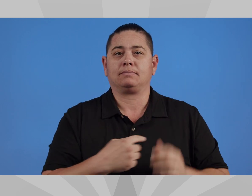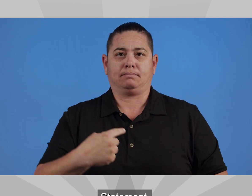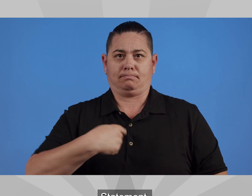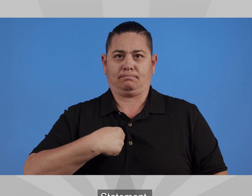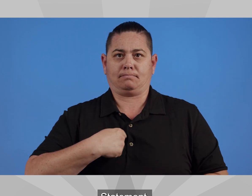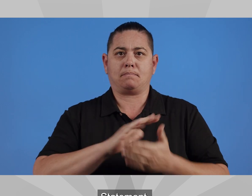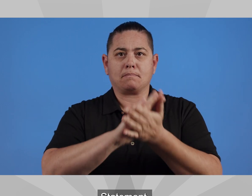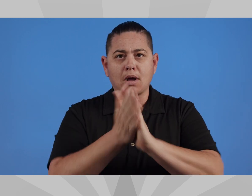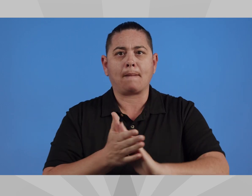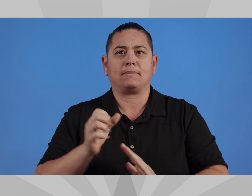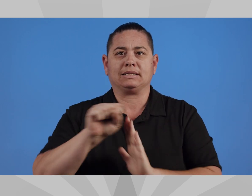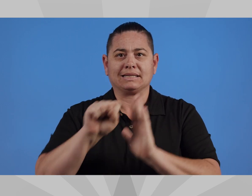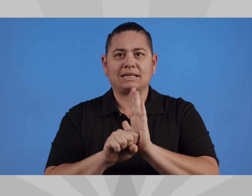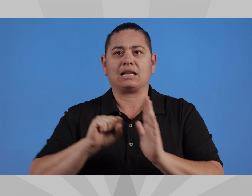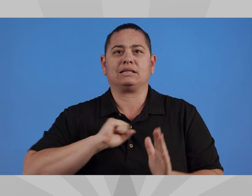Statement